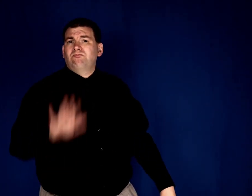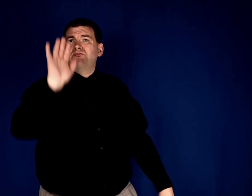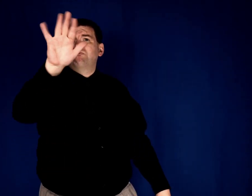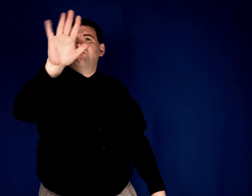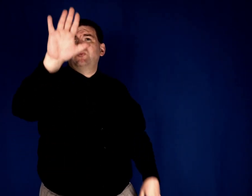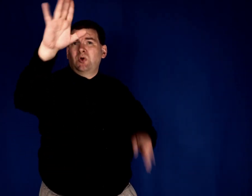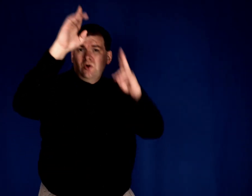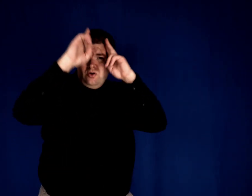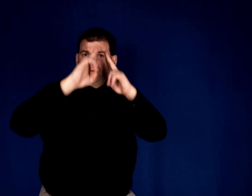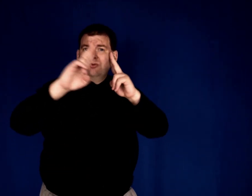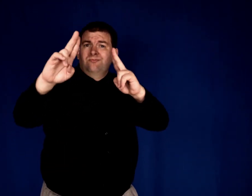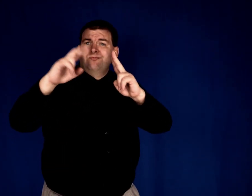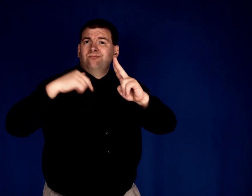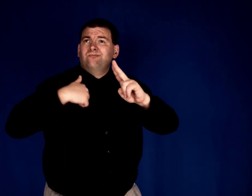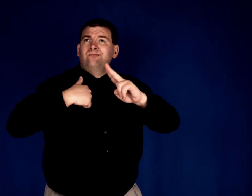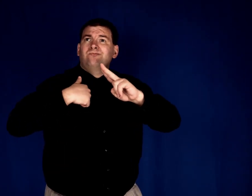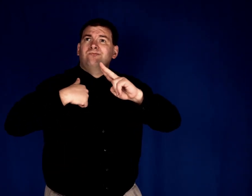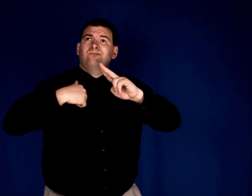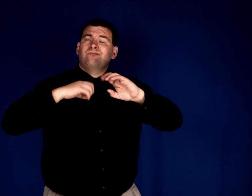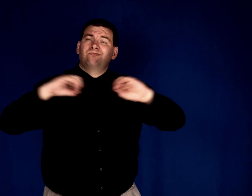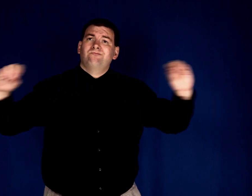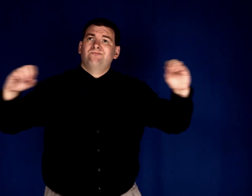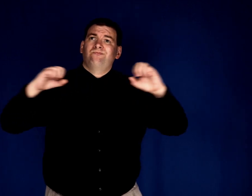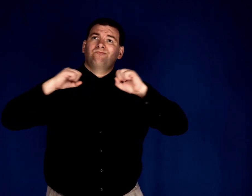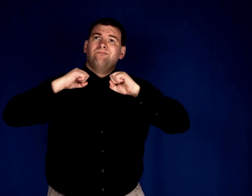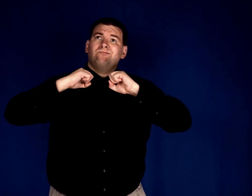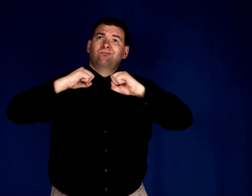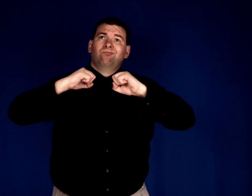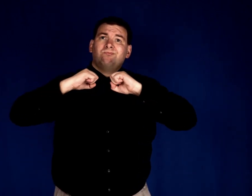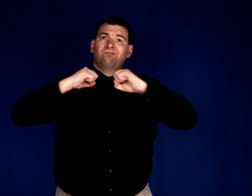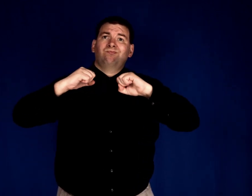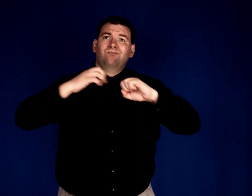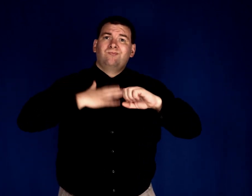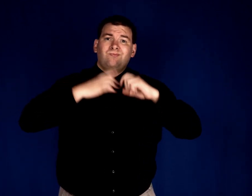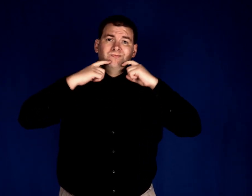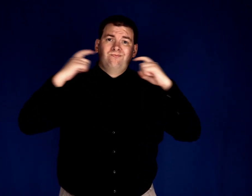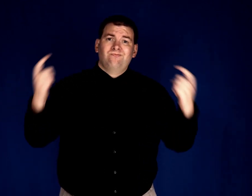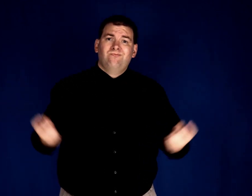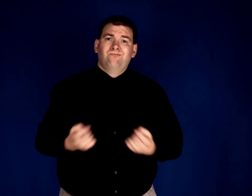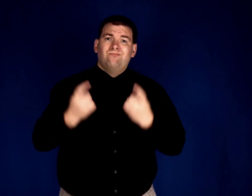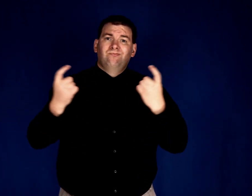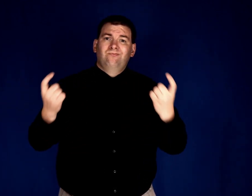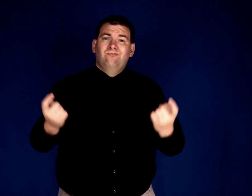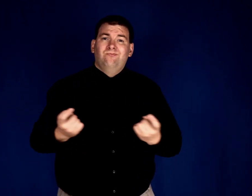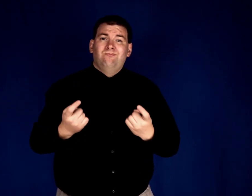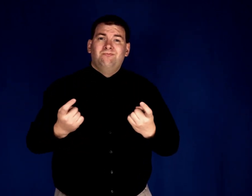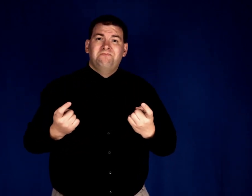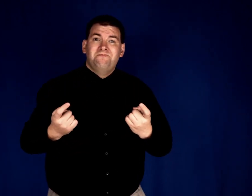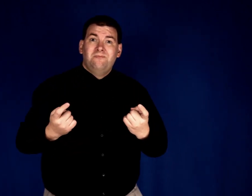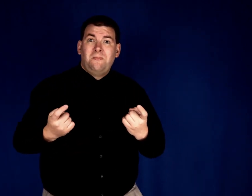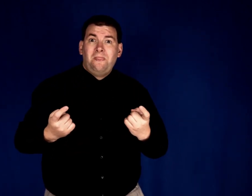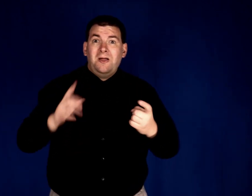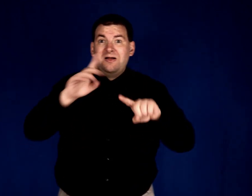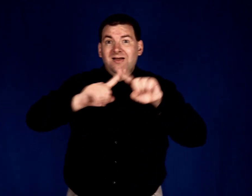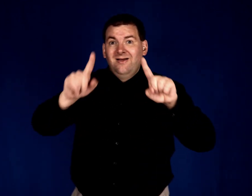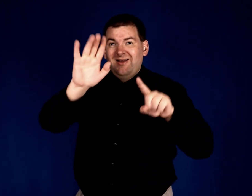Your Honor I have no defense But that's when